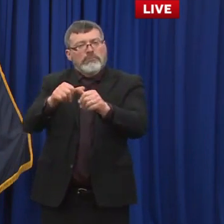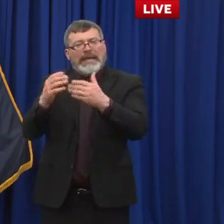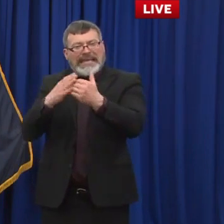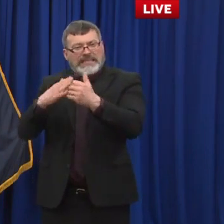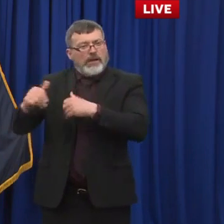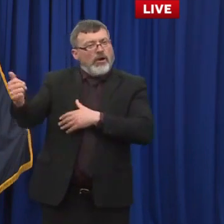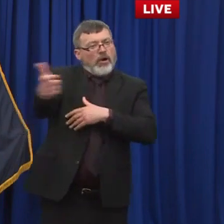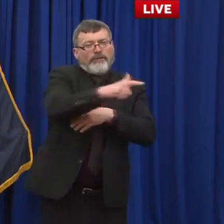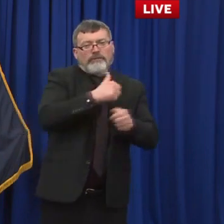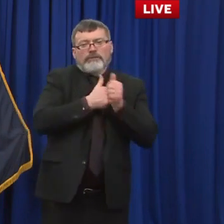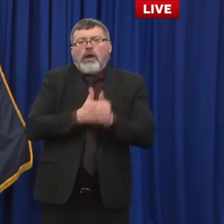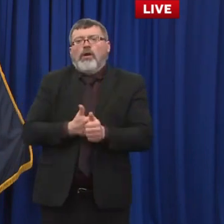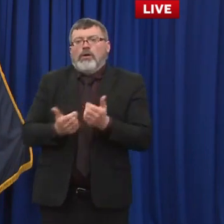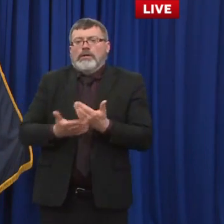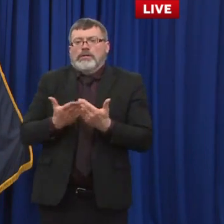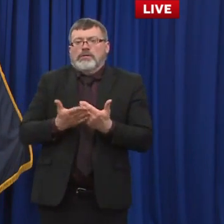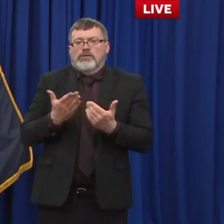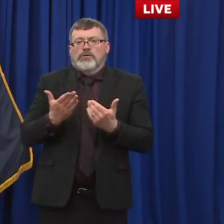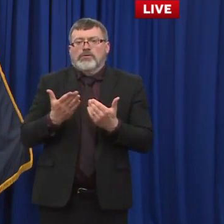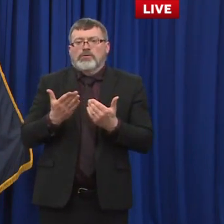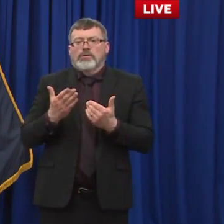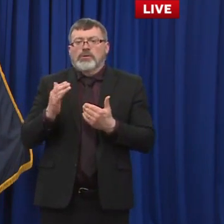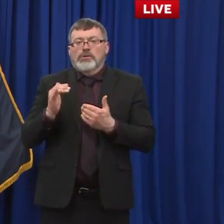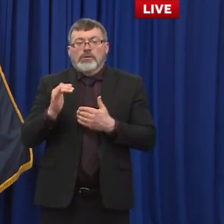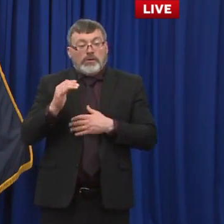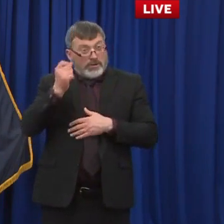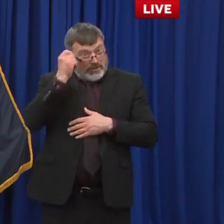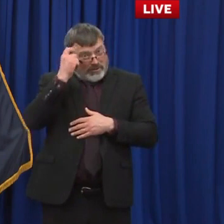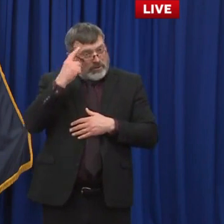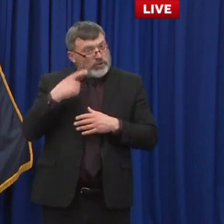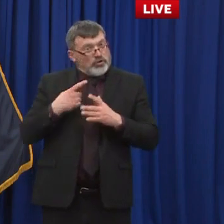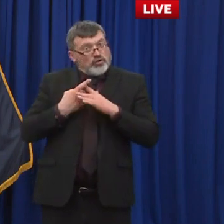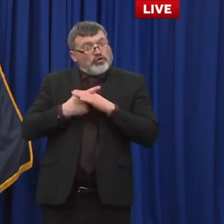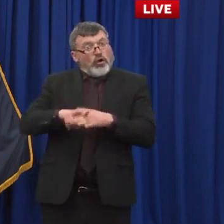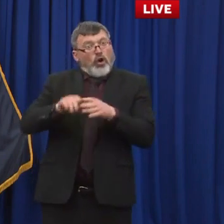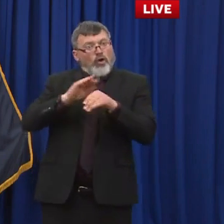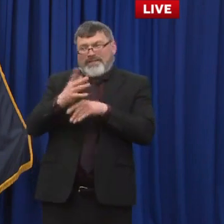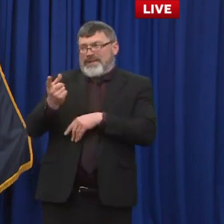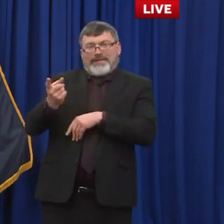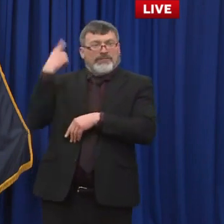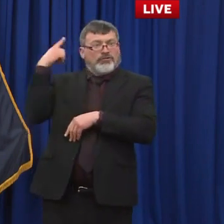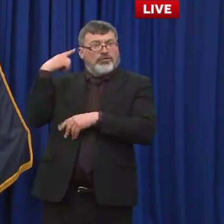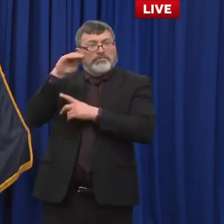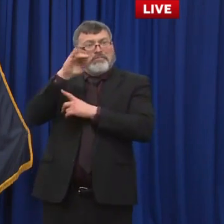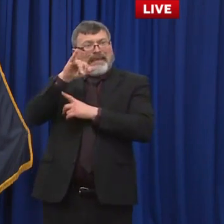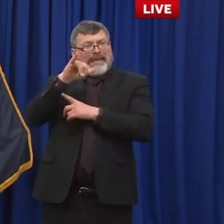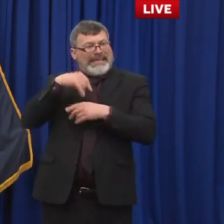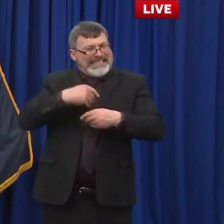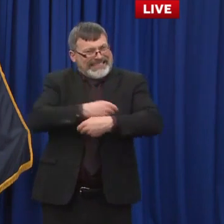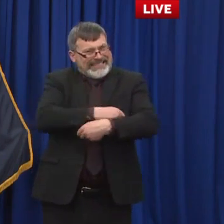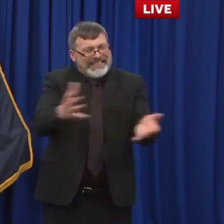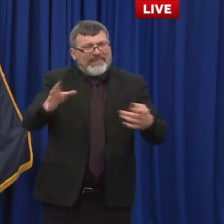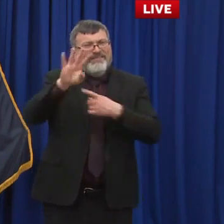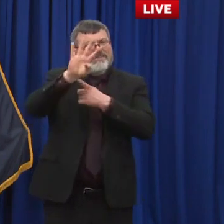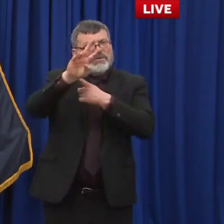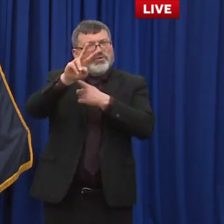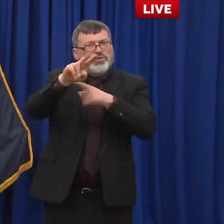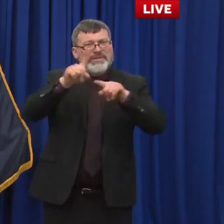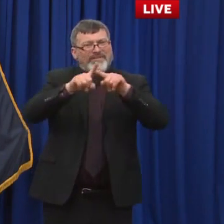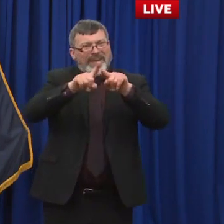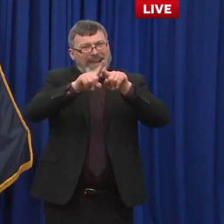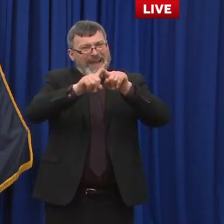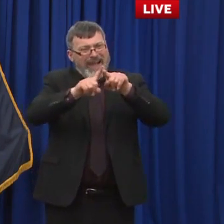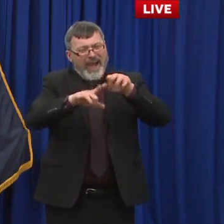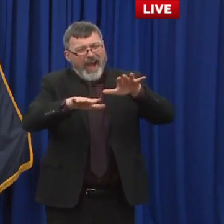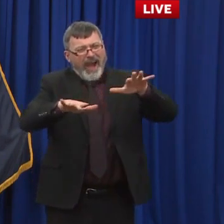industry guidance documents that we currently have because you never know what could change down the road for specific industry. never know what new industries